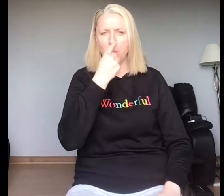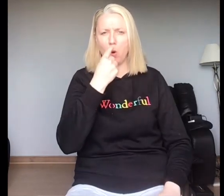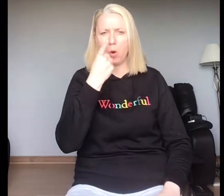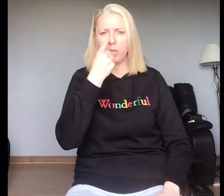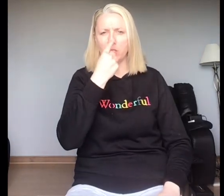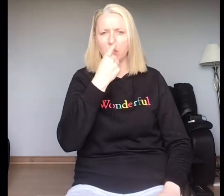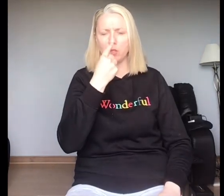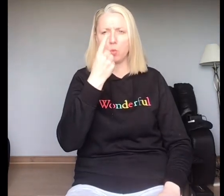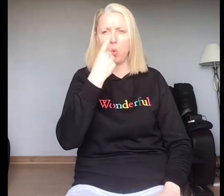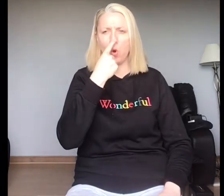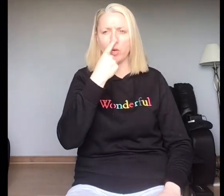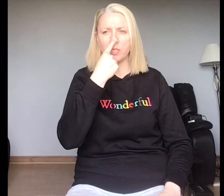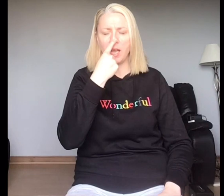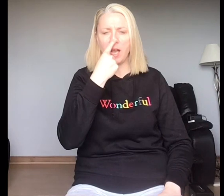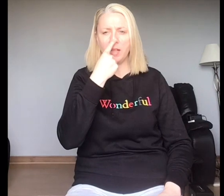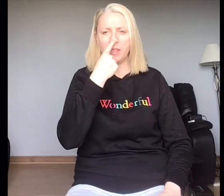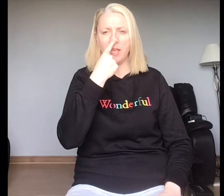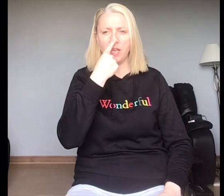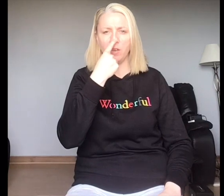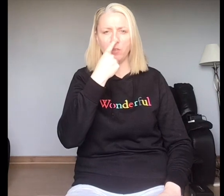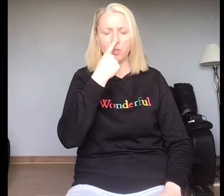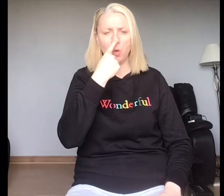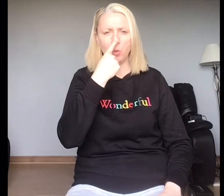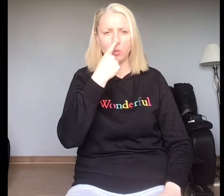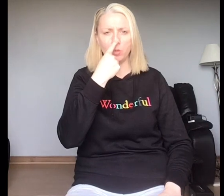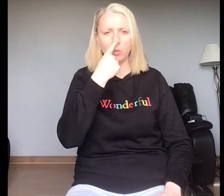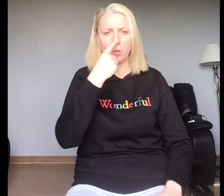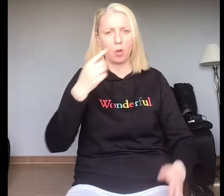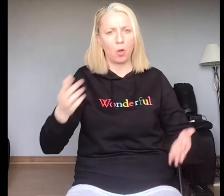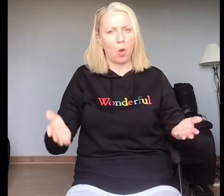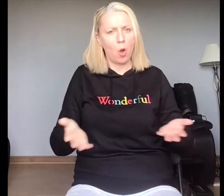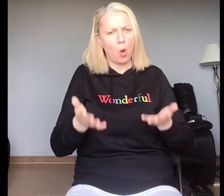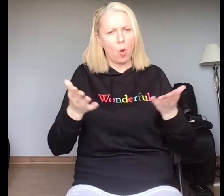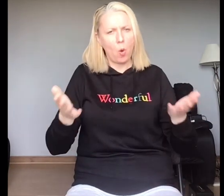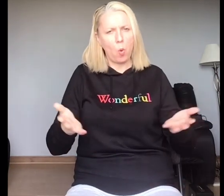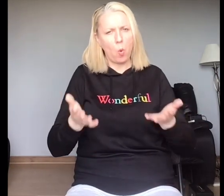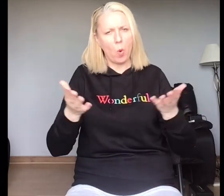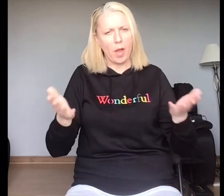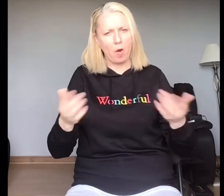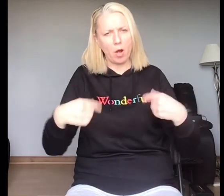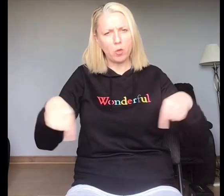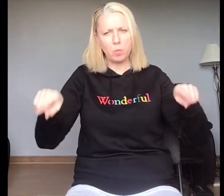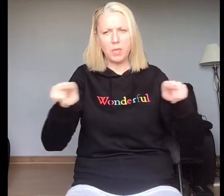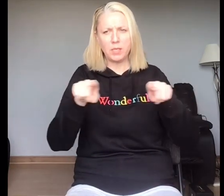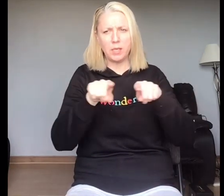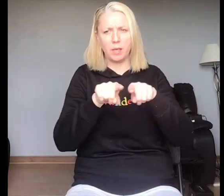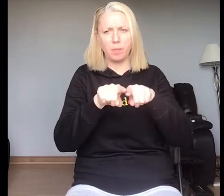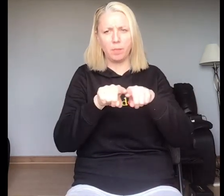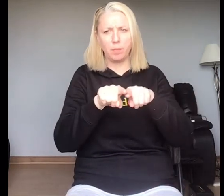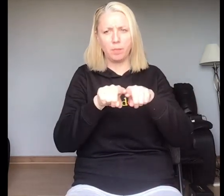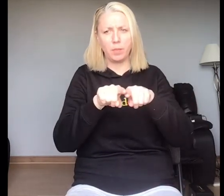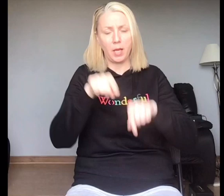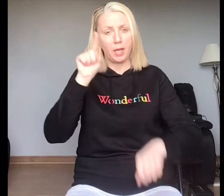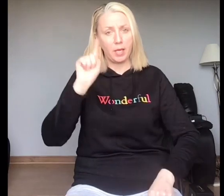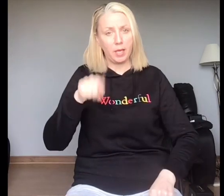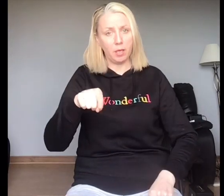poisonous wart at the end of his nose. Where are you meeting him? Here,